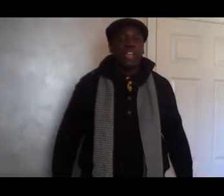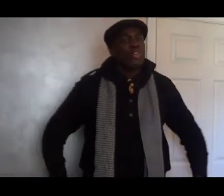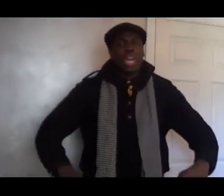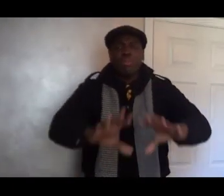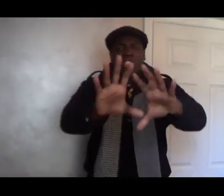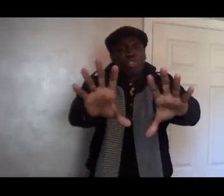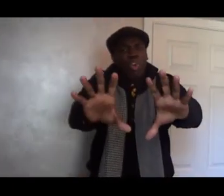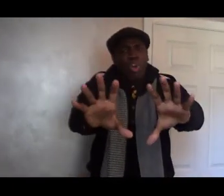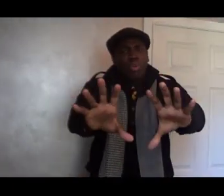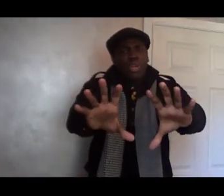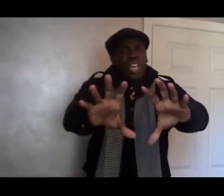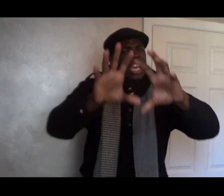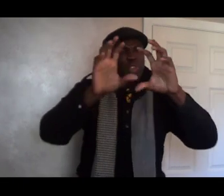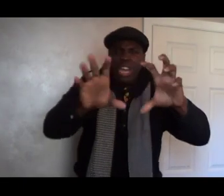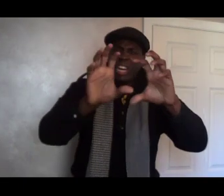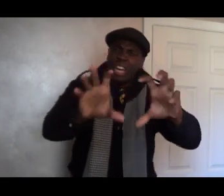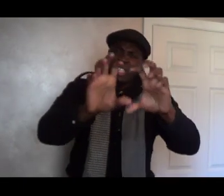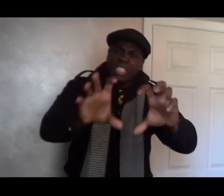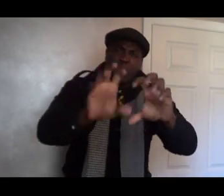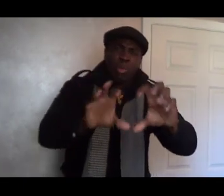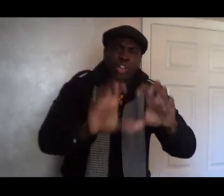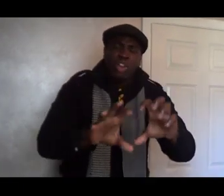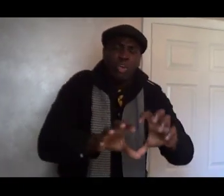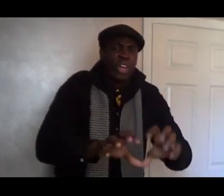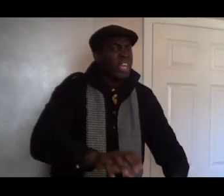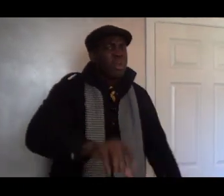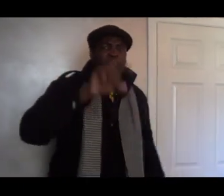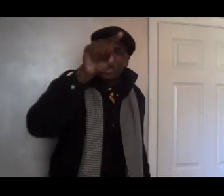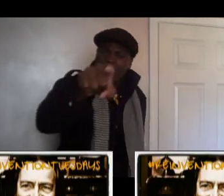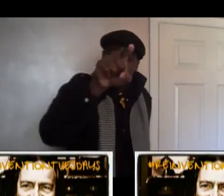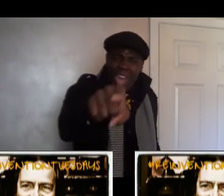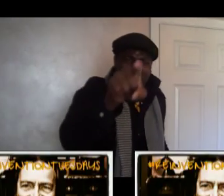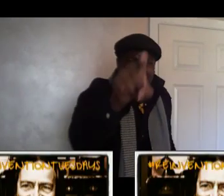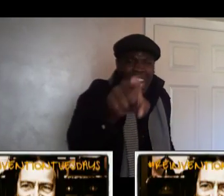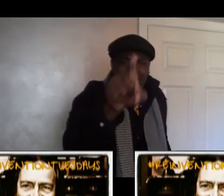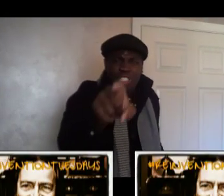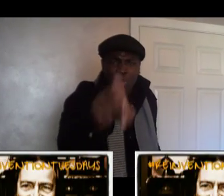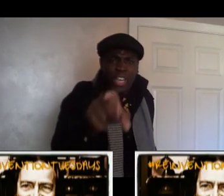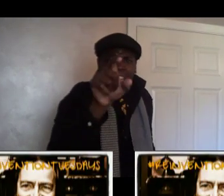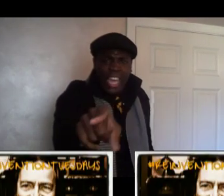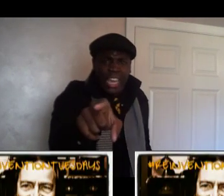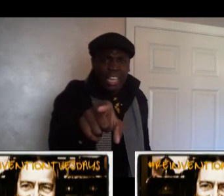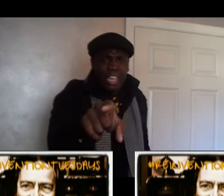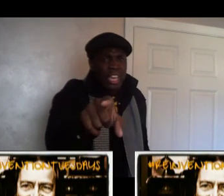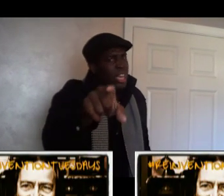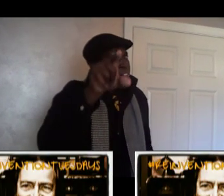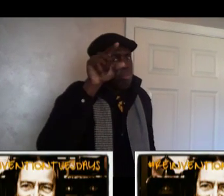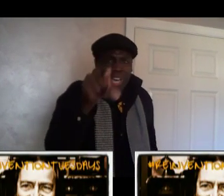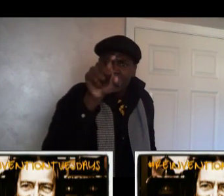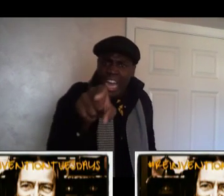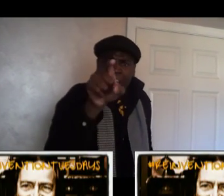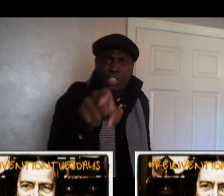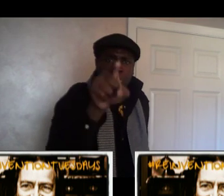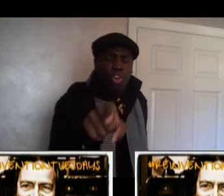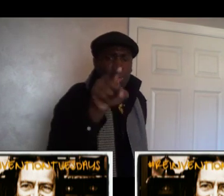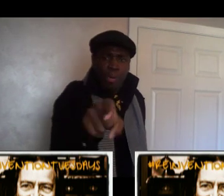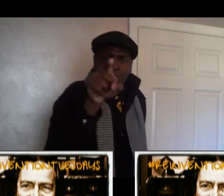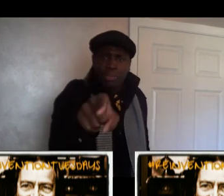You got to be strong. You got to understand where you're going. Because it matters not how straight the gate. It matters not how charge of punishment